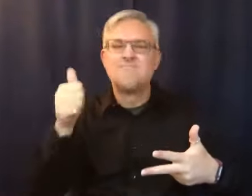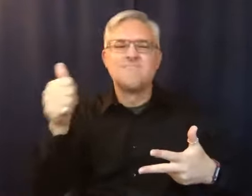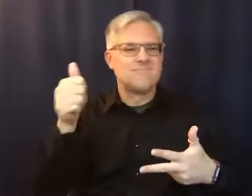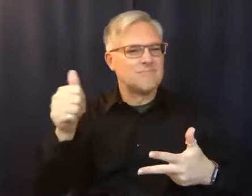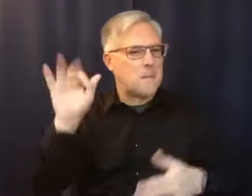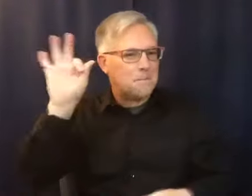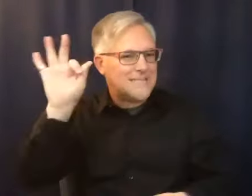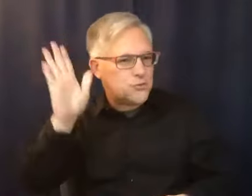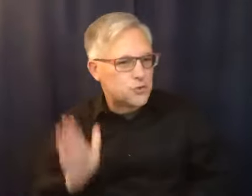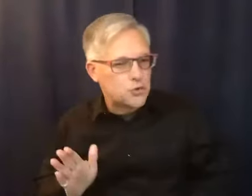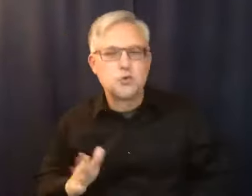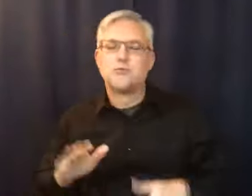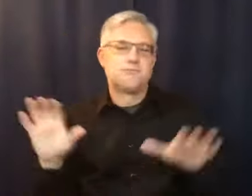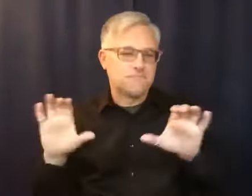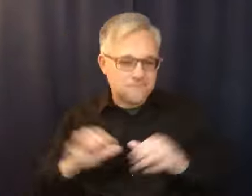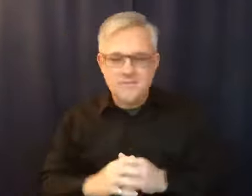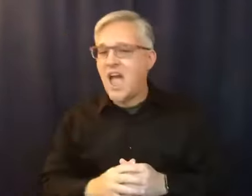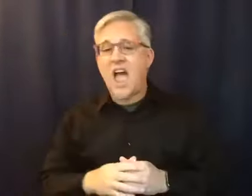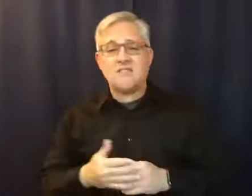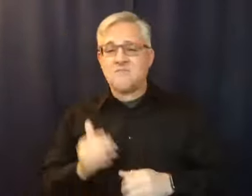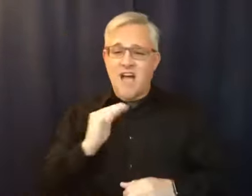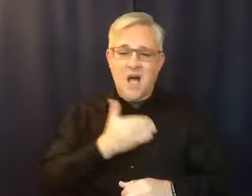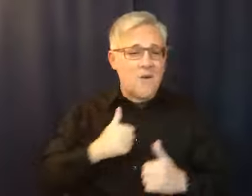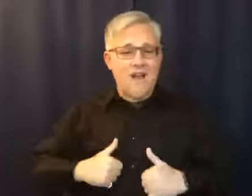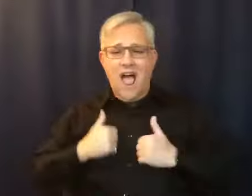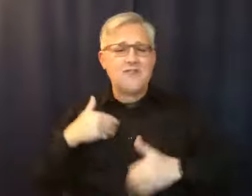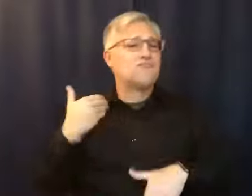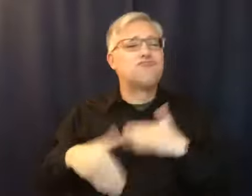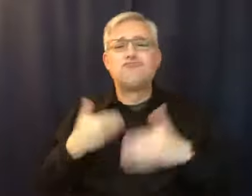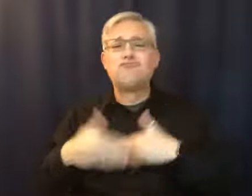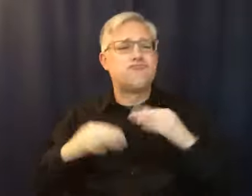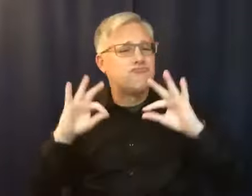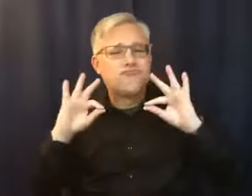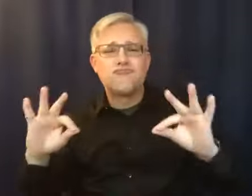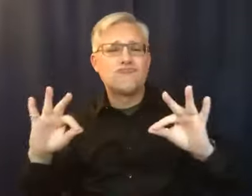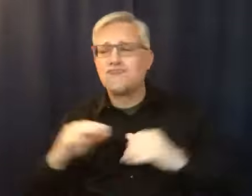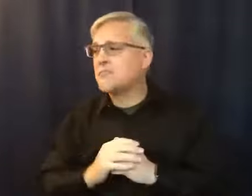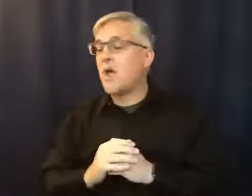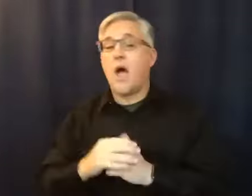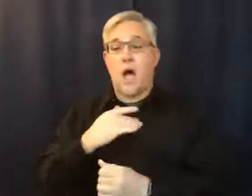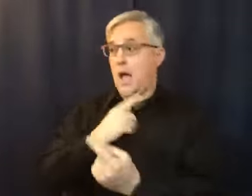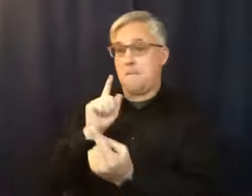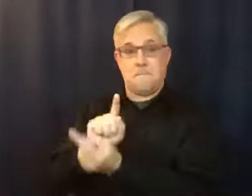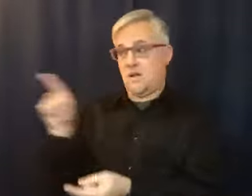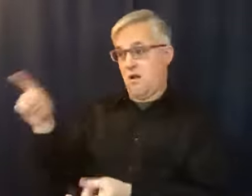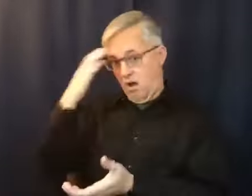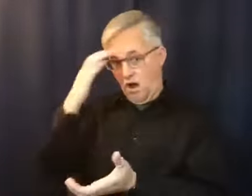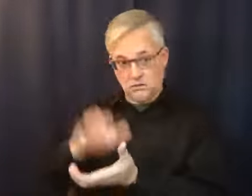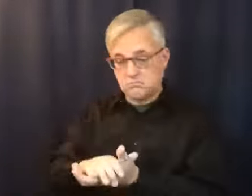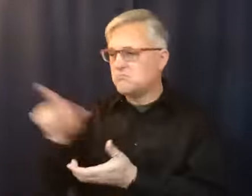We were sailing through life. We come from the time when I married Peter. He was a janitor. He was directing one of the first HMOs